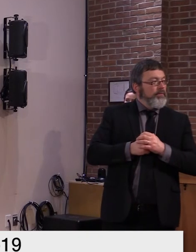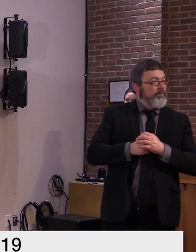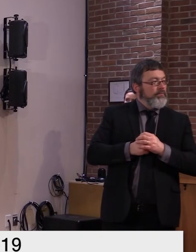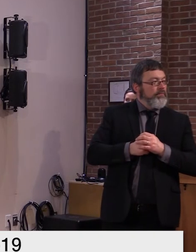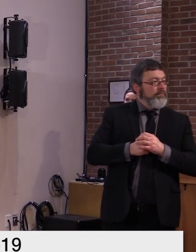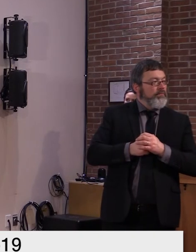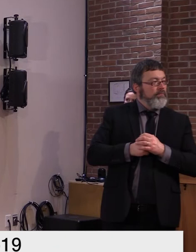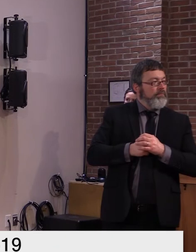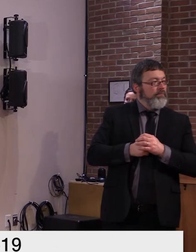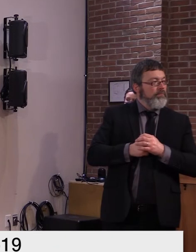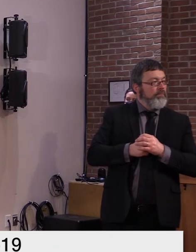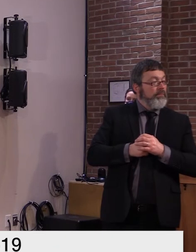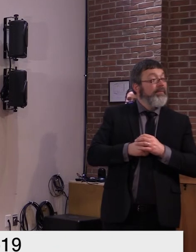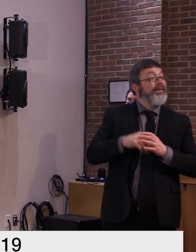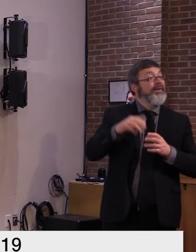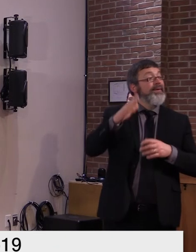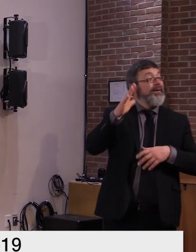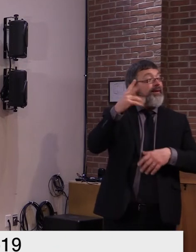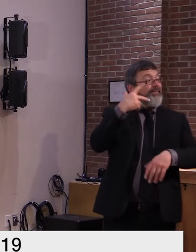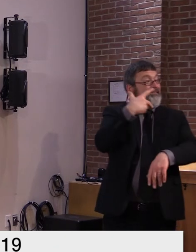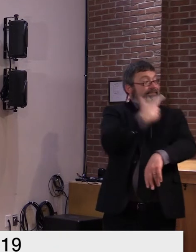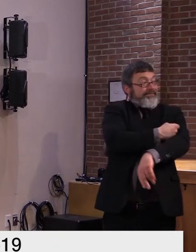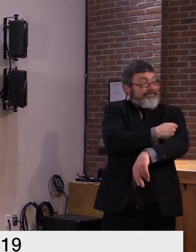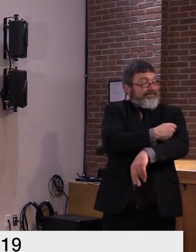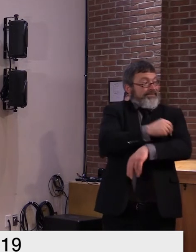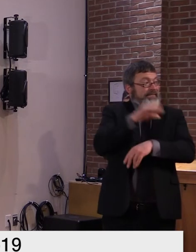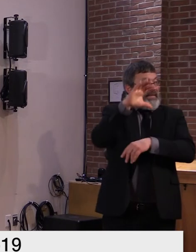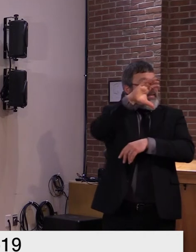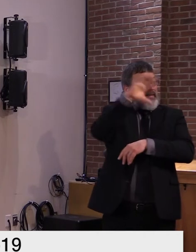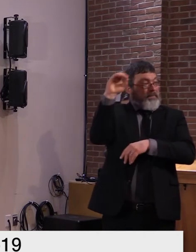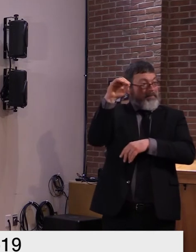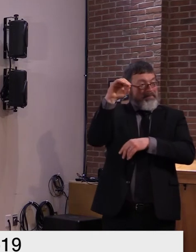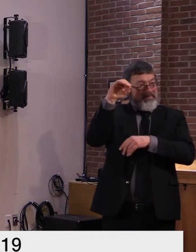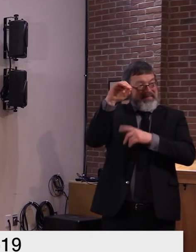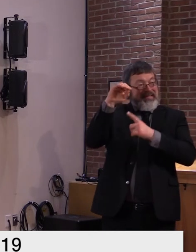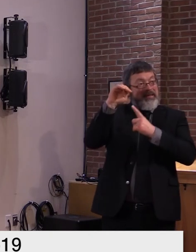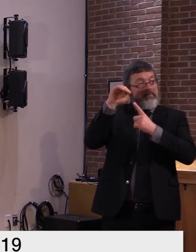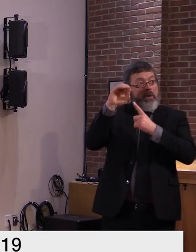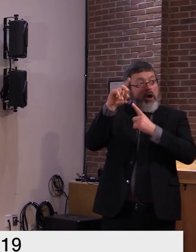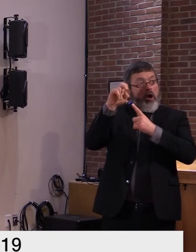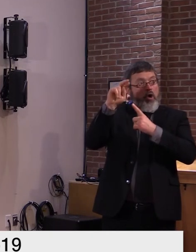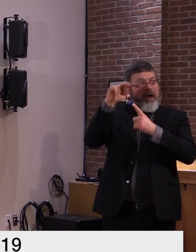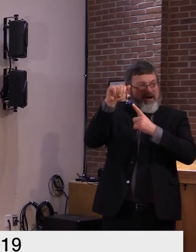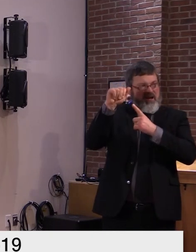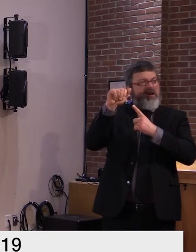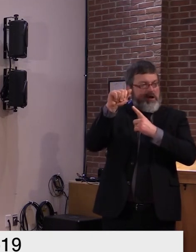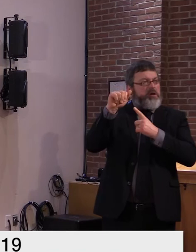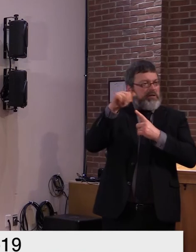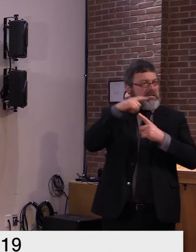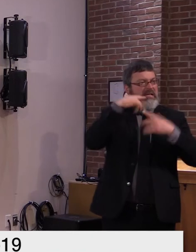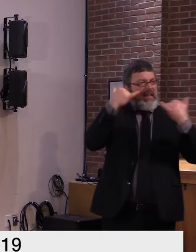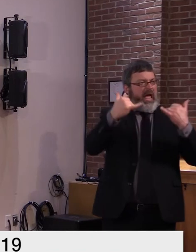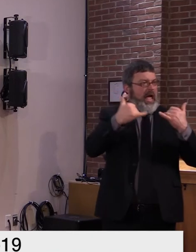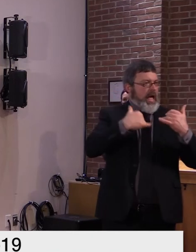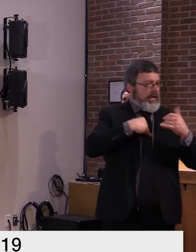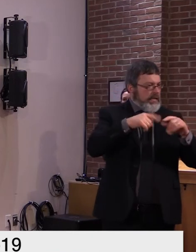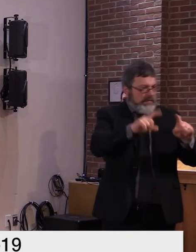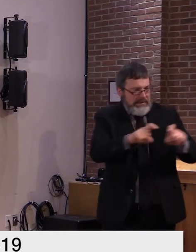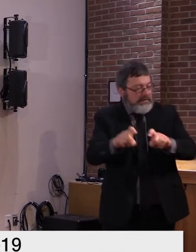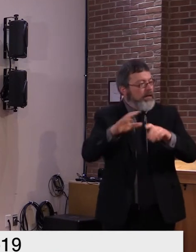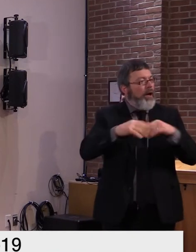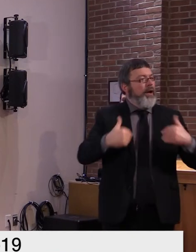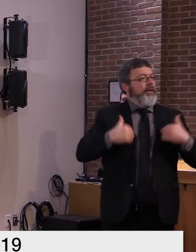vaccine for adolescents mean for stopping the spread of covid19 that's a great question the